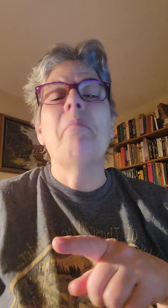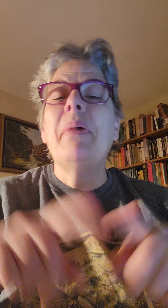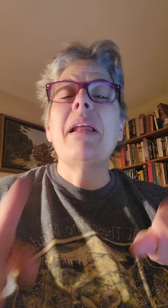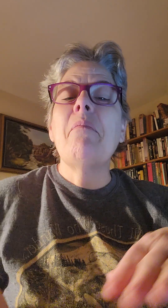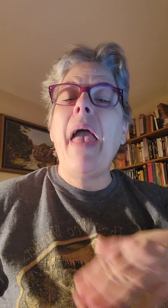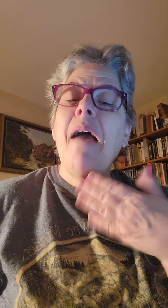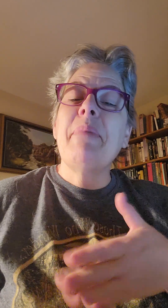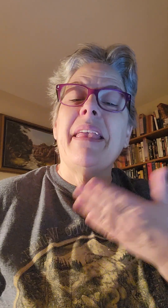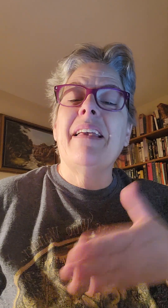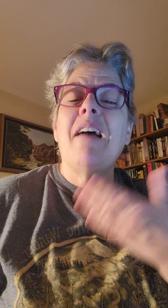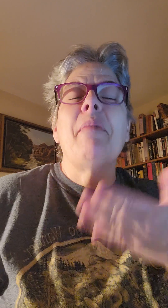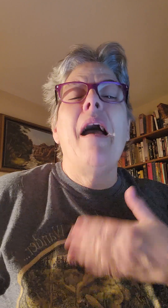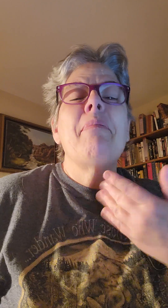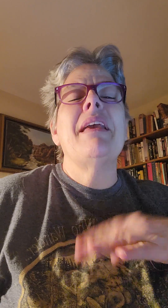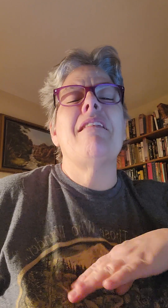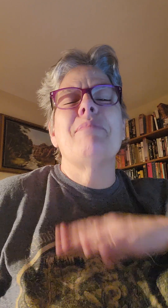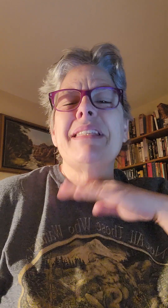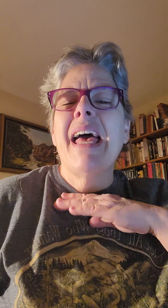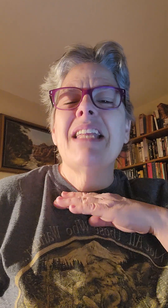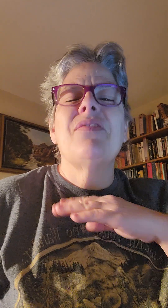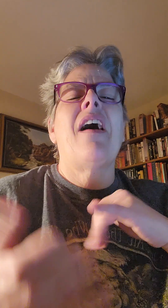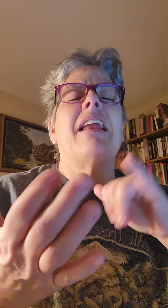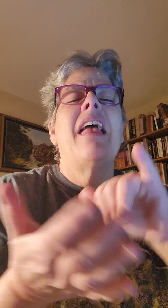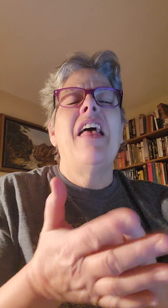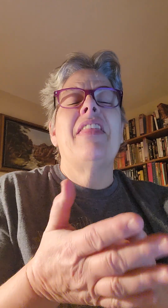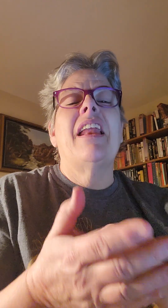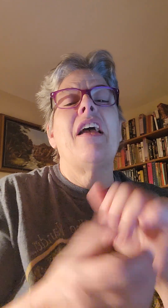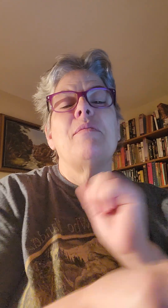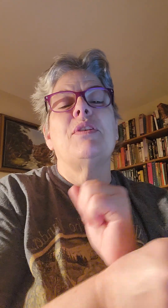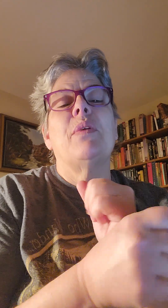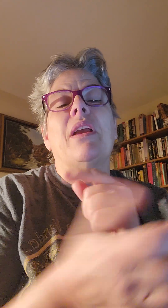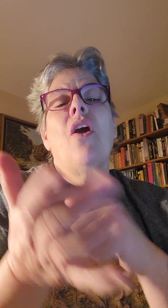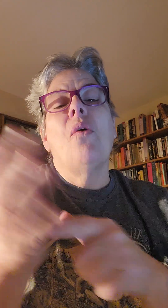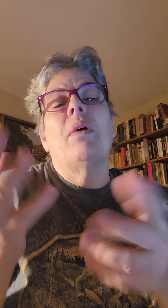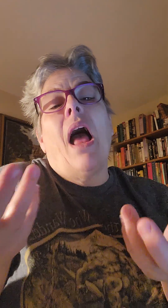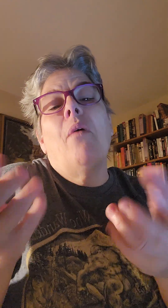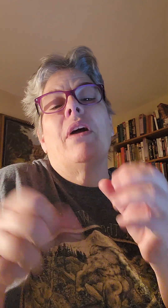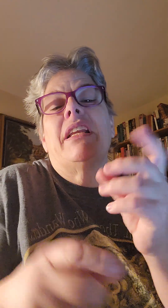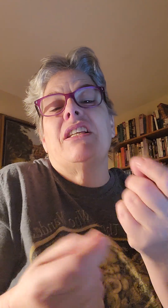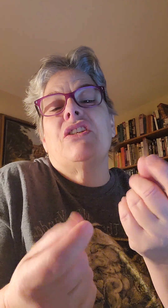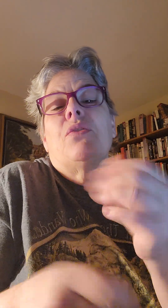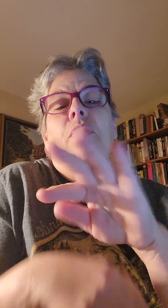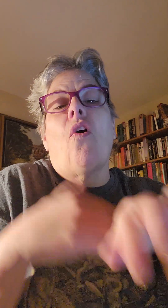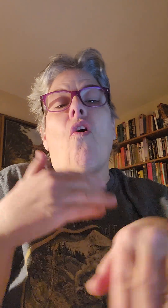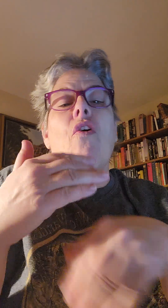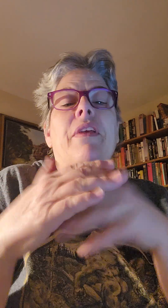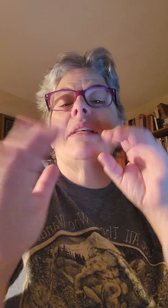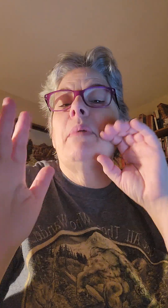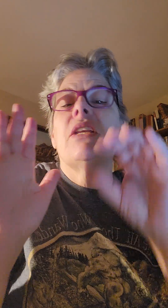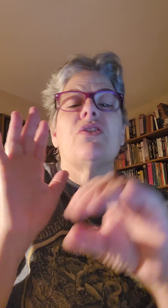but I'm happy. I'm happy and I'm satisfied that I am doing what I wanted to do with all these pictures.